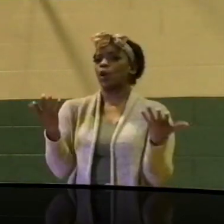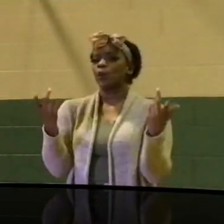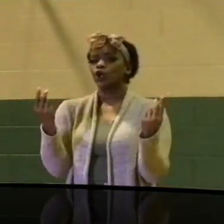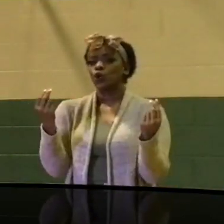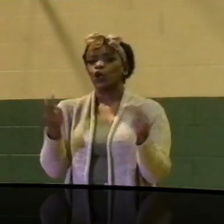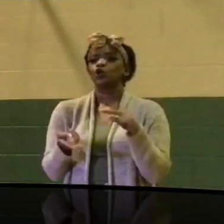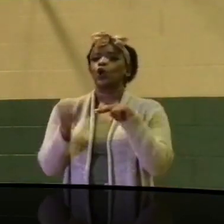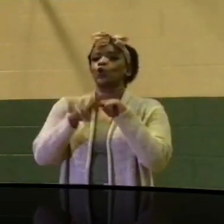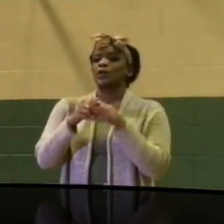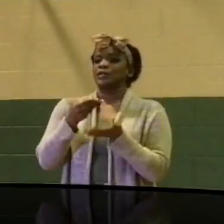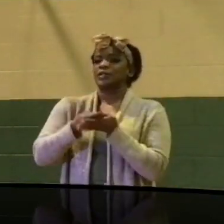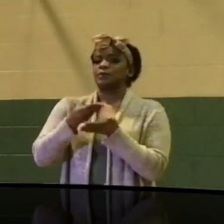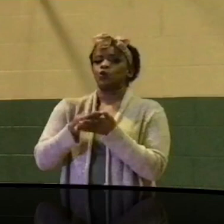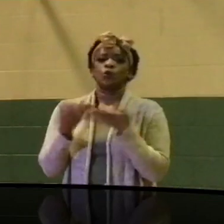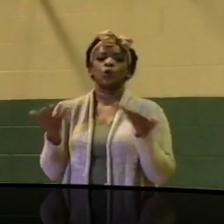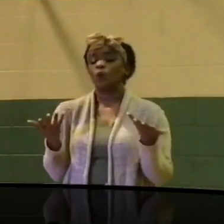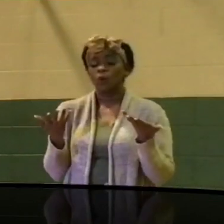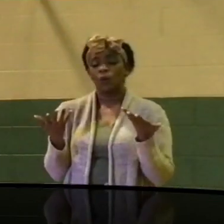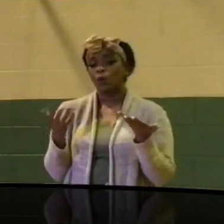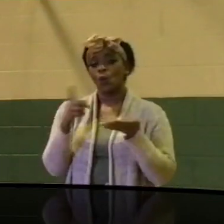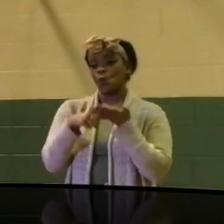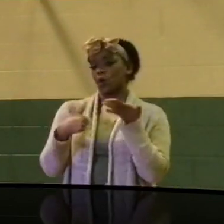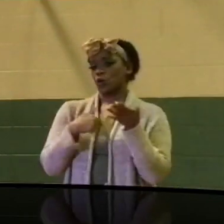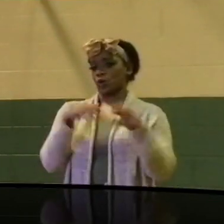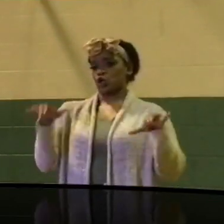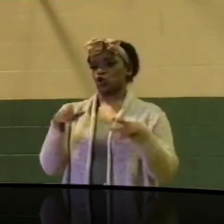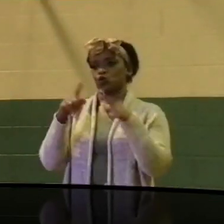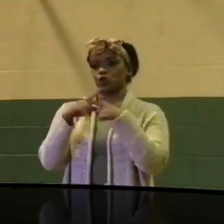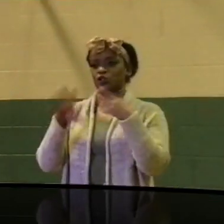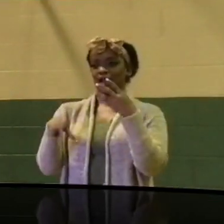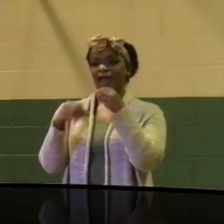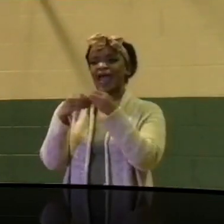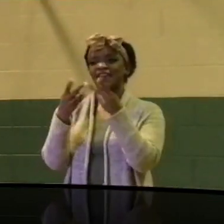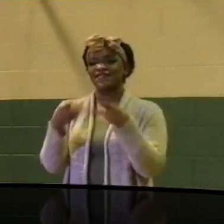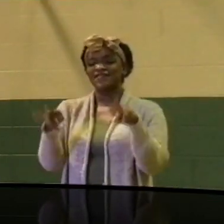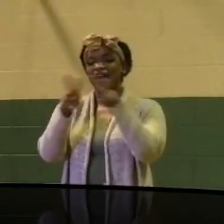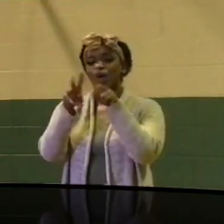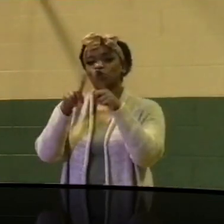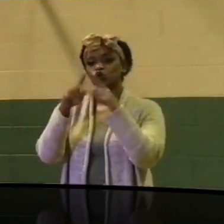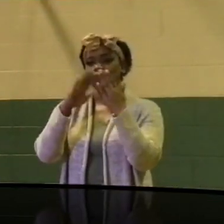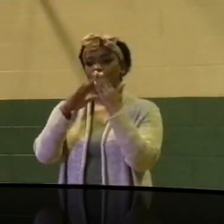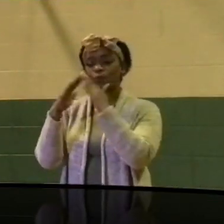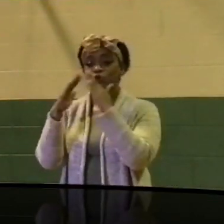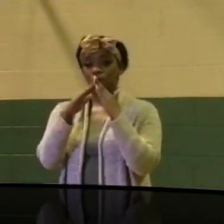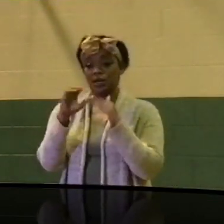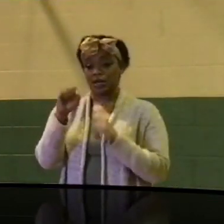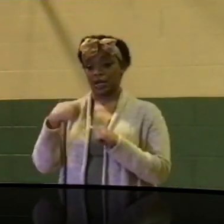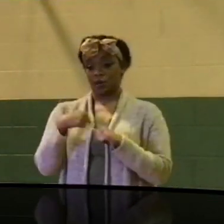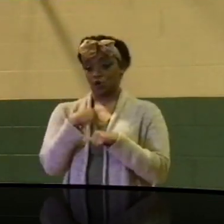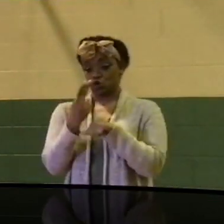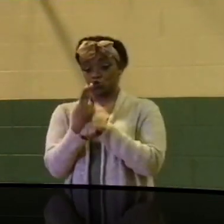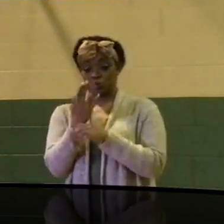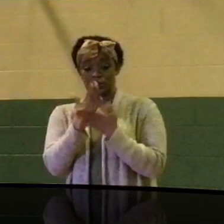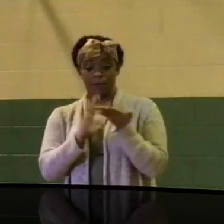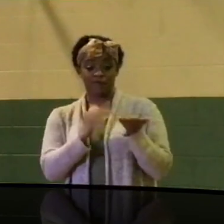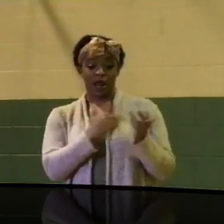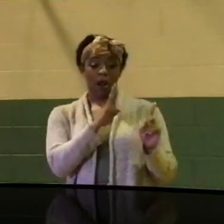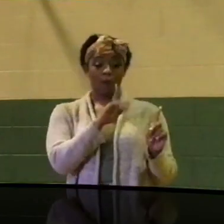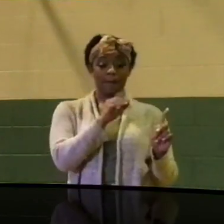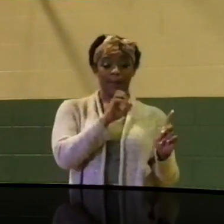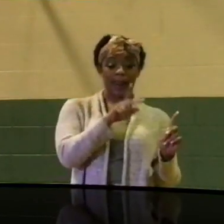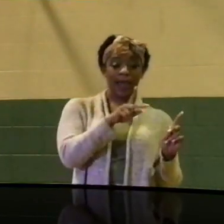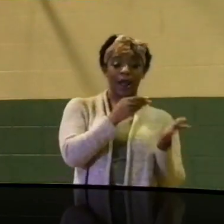revenue? What are we doing to add value to the community? Can we use some of our block grant money